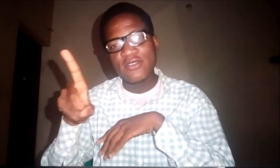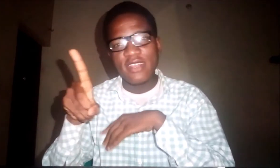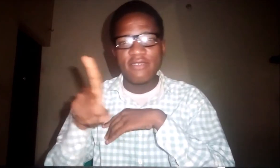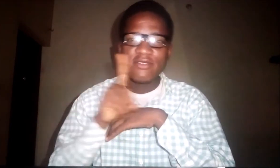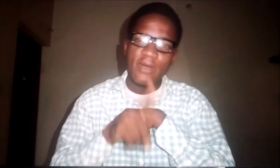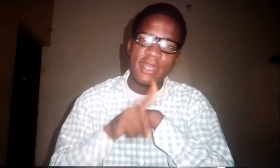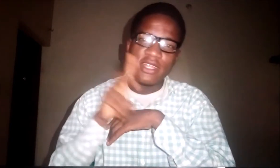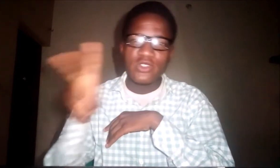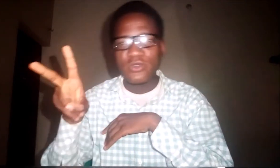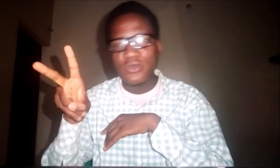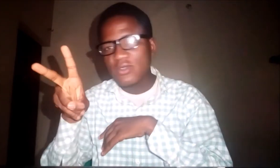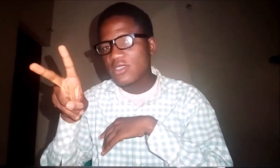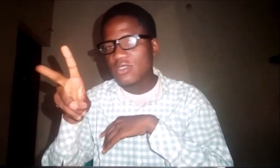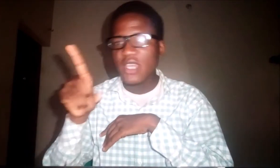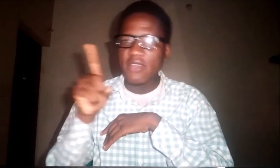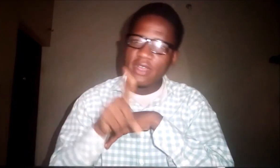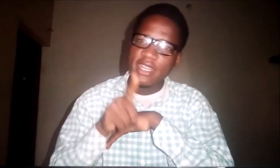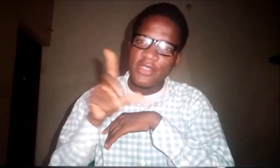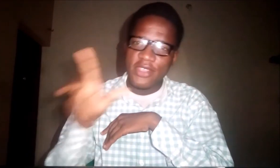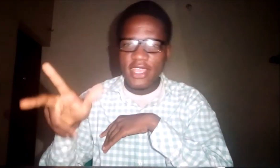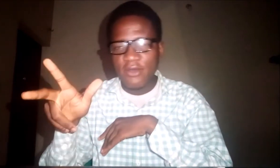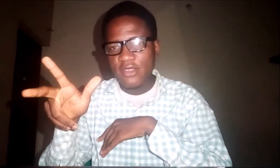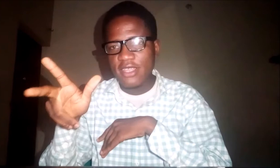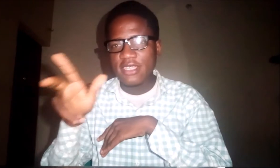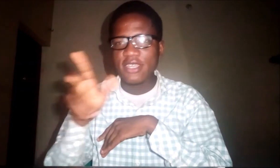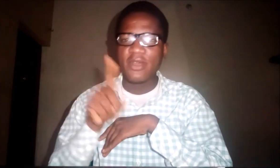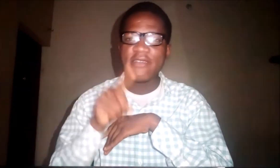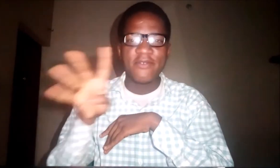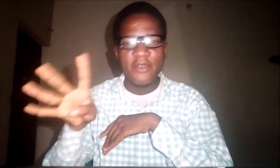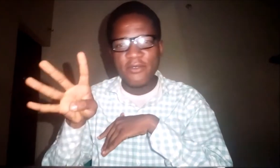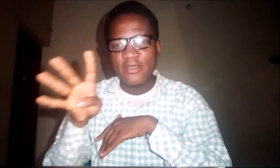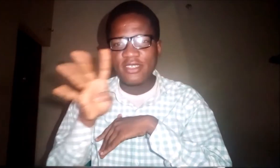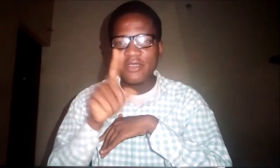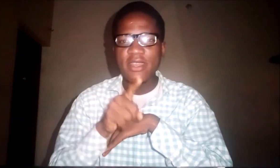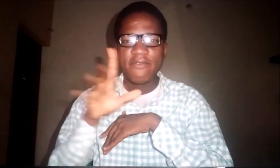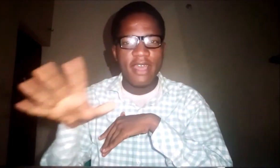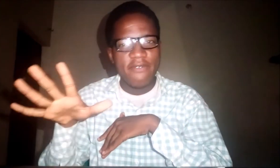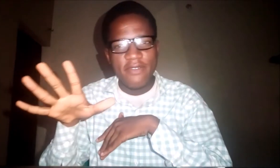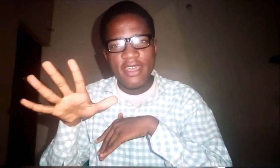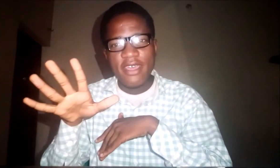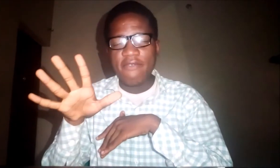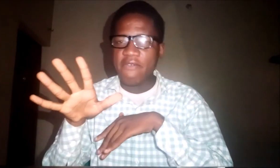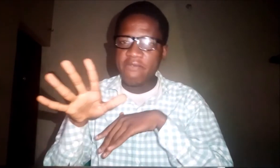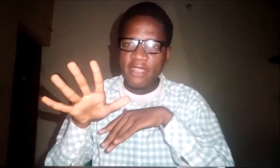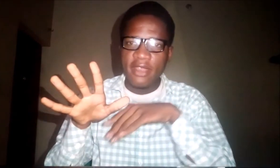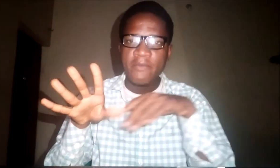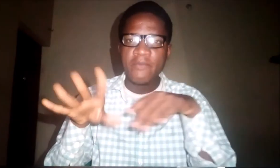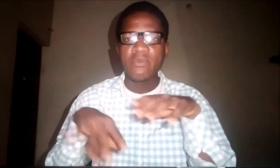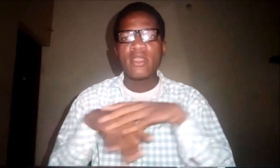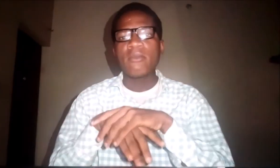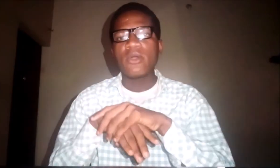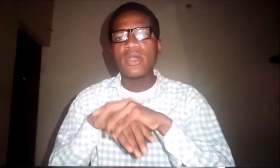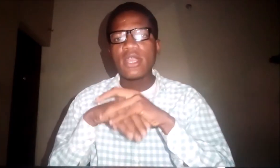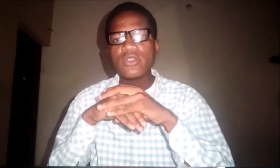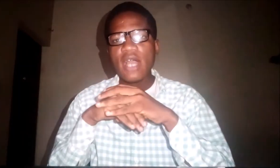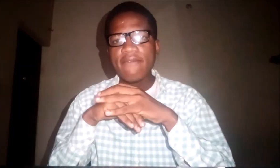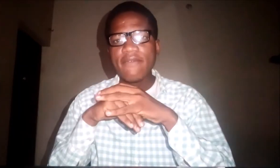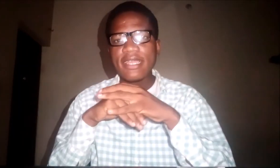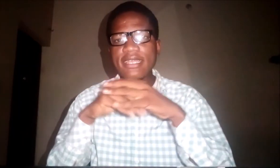to eleven. One and two equals to twelve. One and three equals to thirteen. One and four, fourteen. One and five. Fifteen. But they also have a,